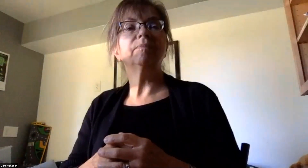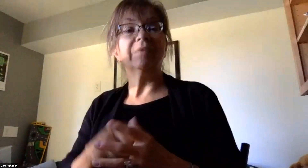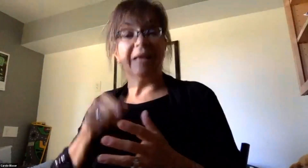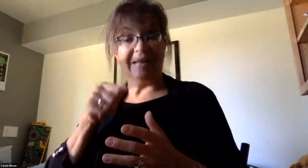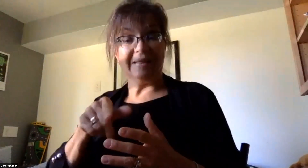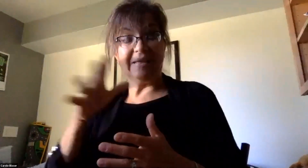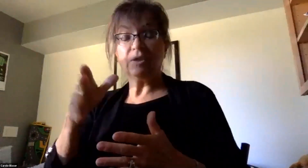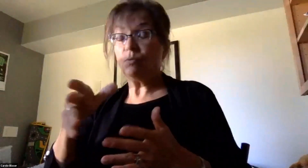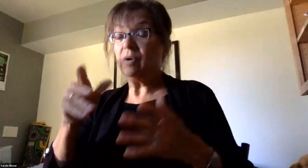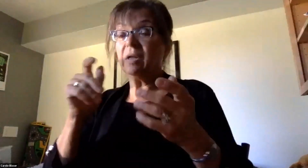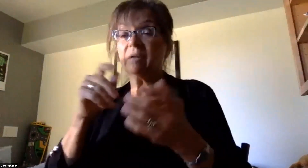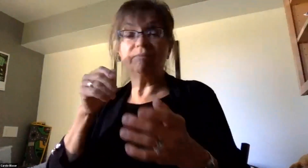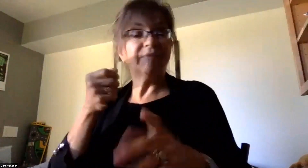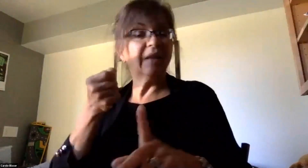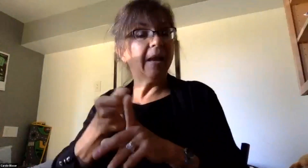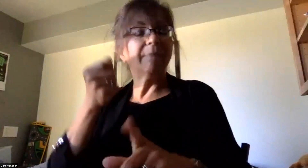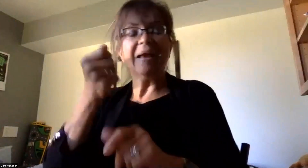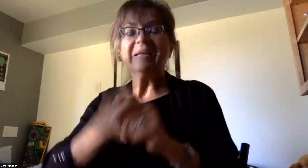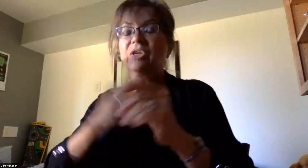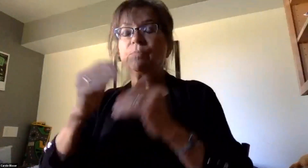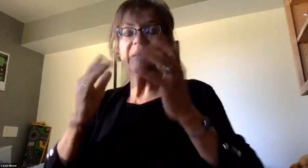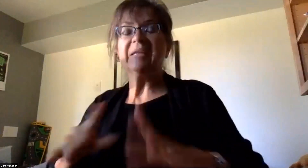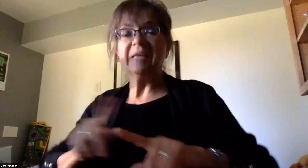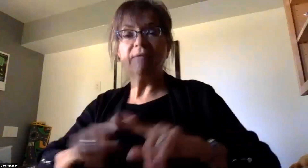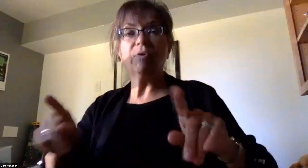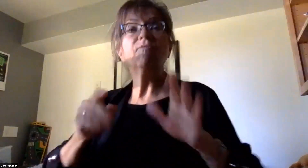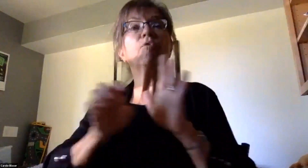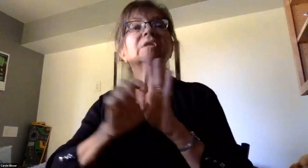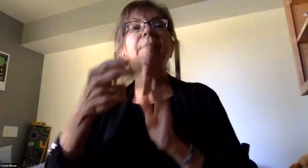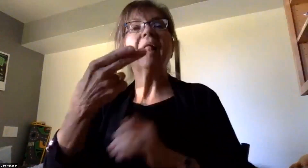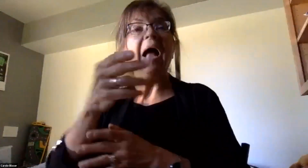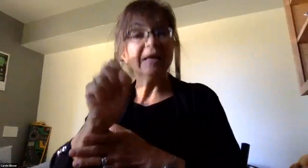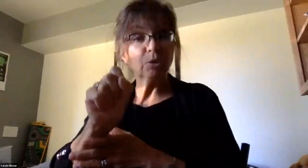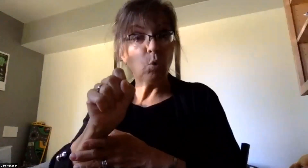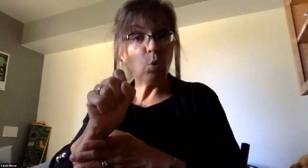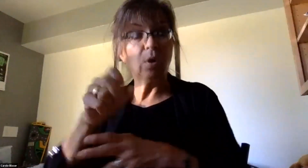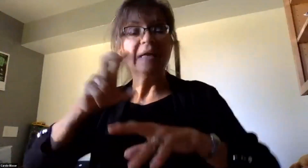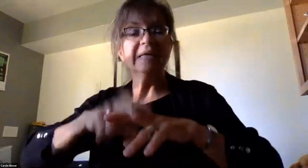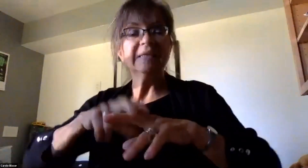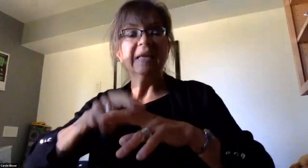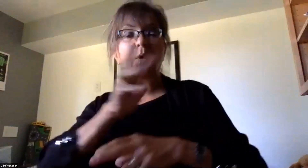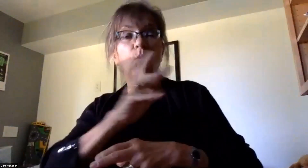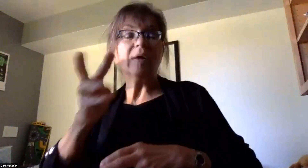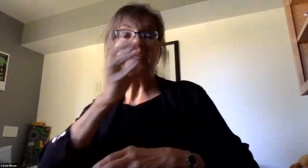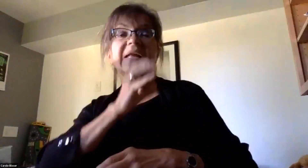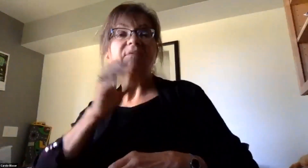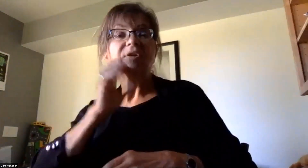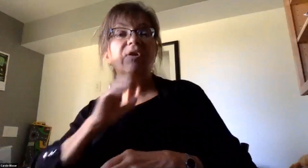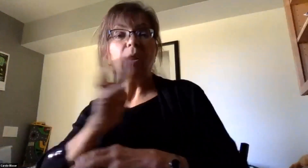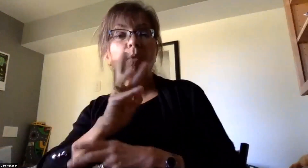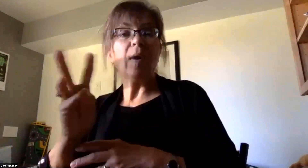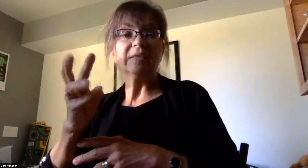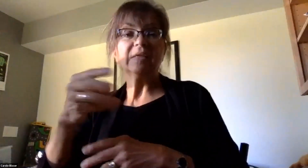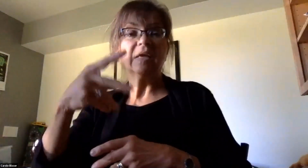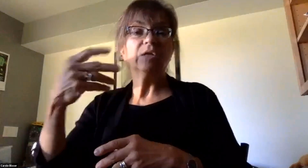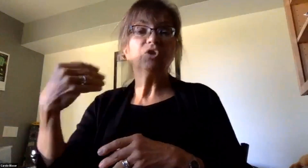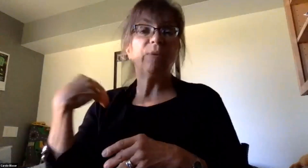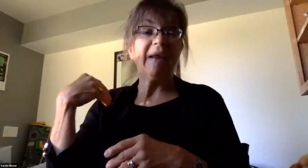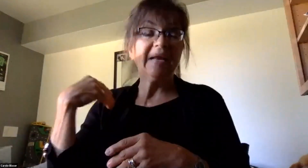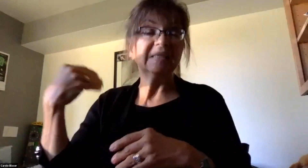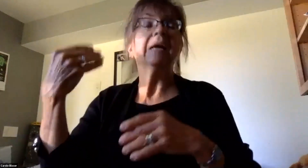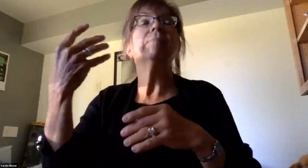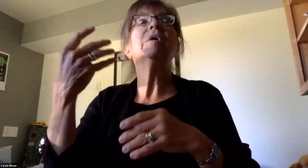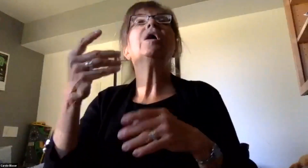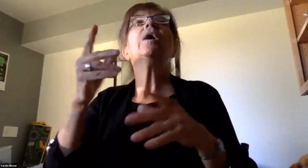affect each building differently. For example, at the high school, the plan is to have seating in the West Cafeteria and the West Gymnasium so as to have enough